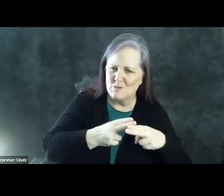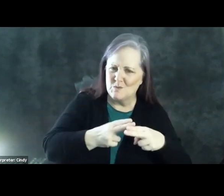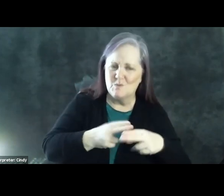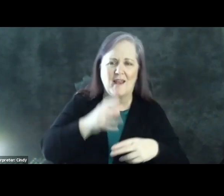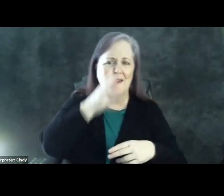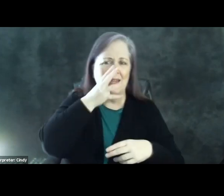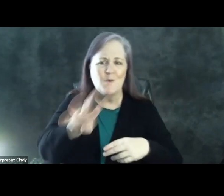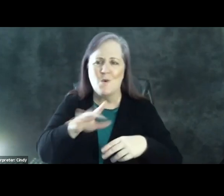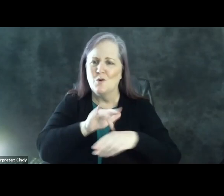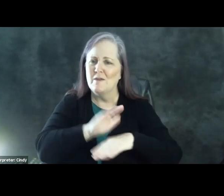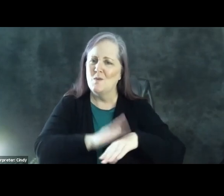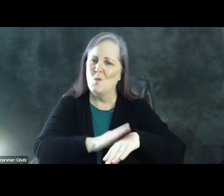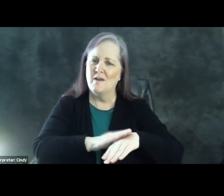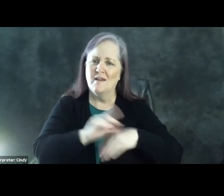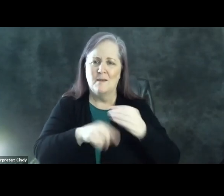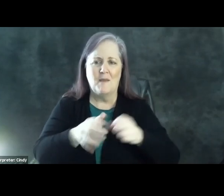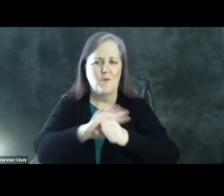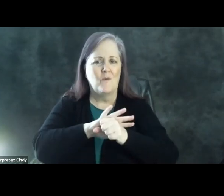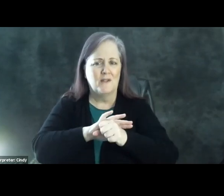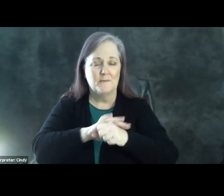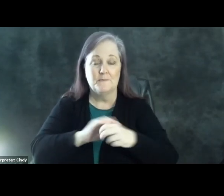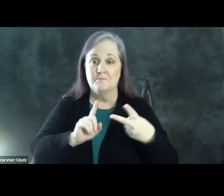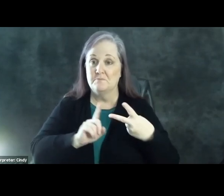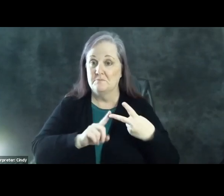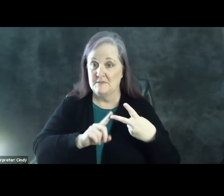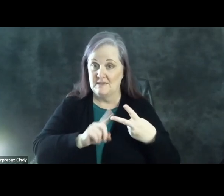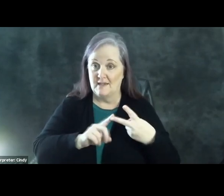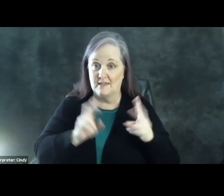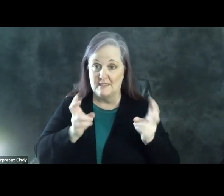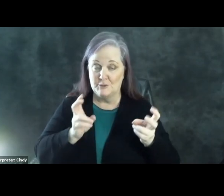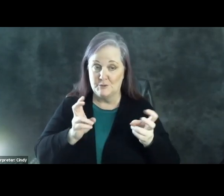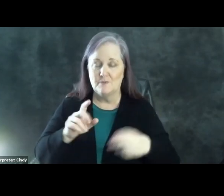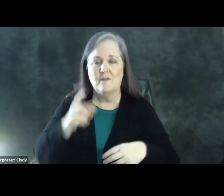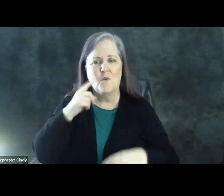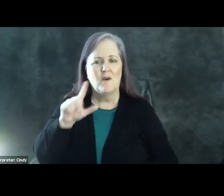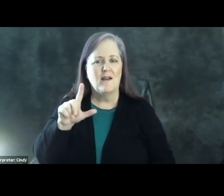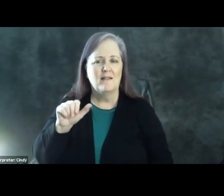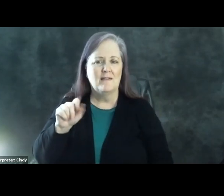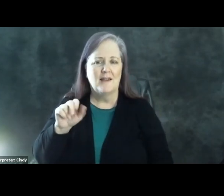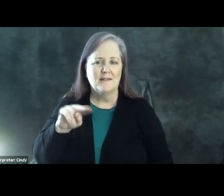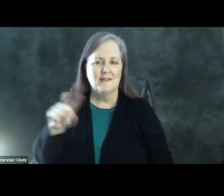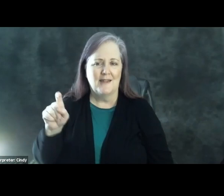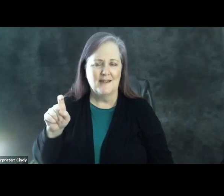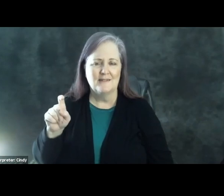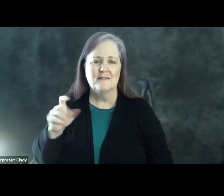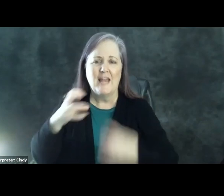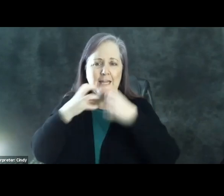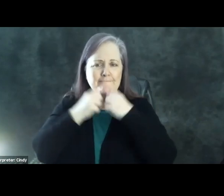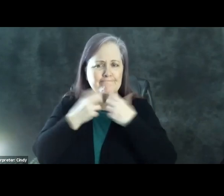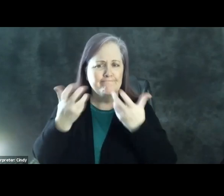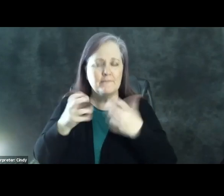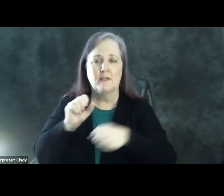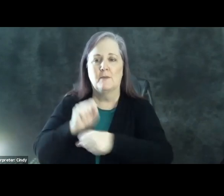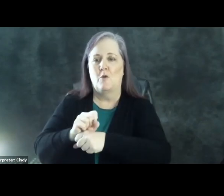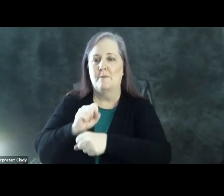warnings about COVID. The second issue that matters a lot to Latinx voters is employment, specifically